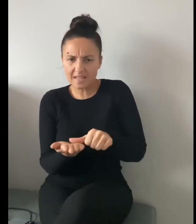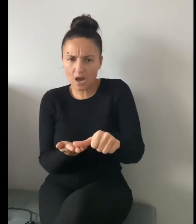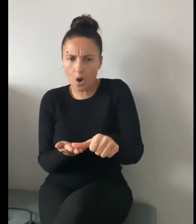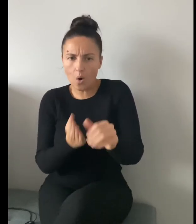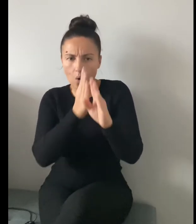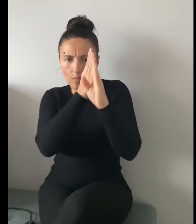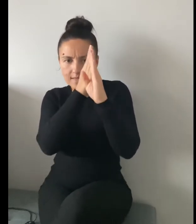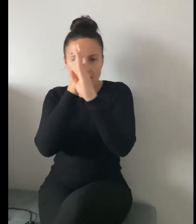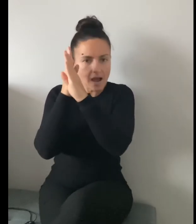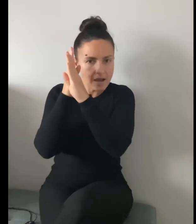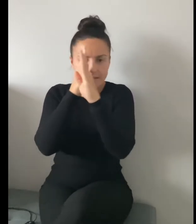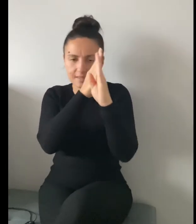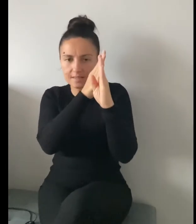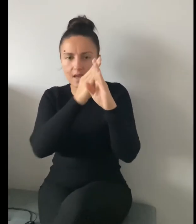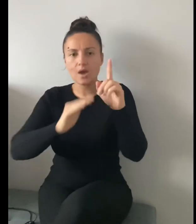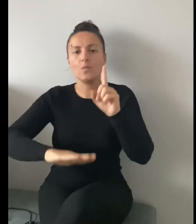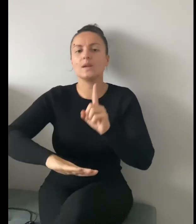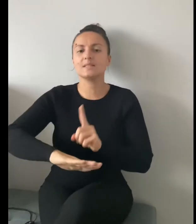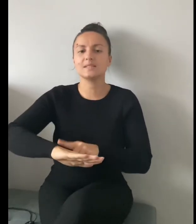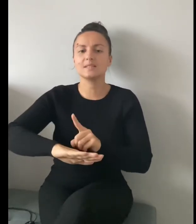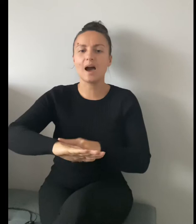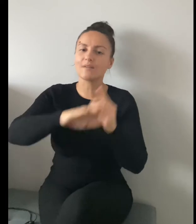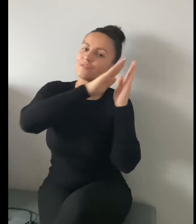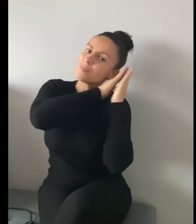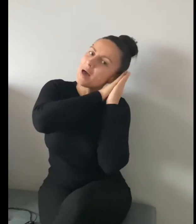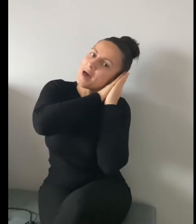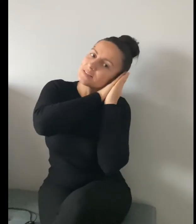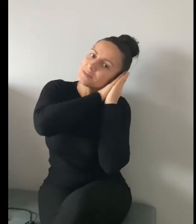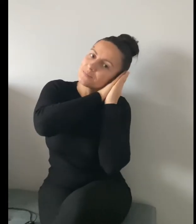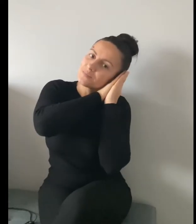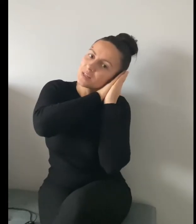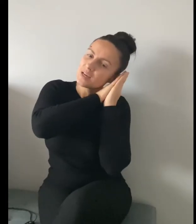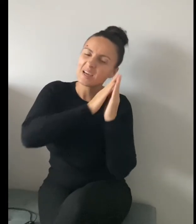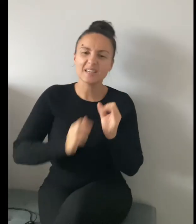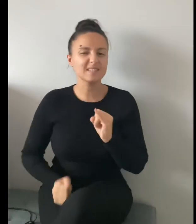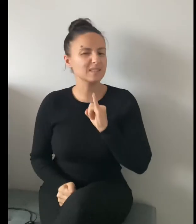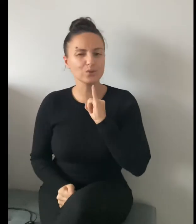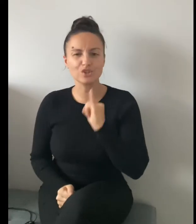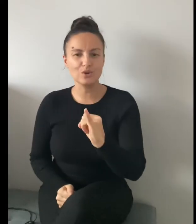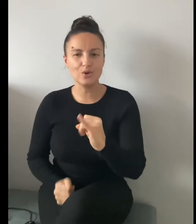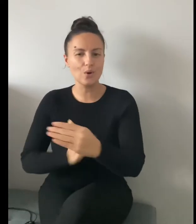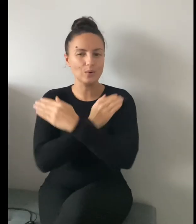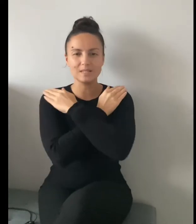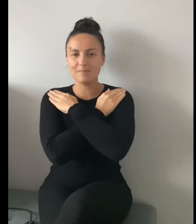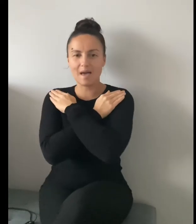always hides when it's time for bed. He's such a naughty bear.